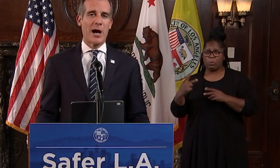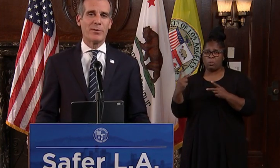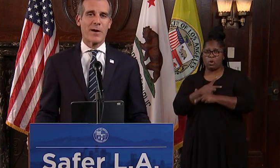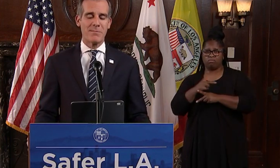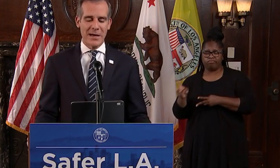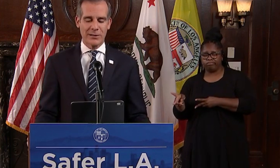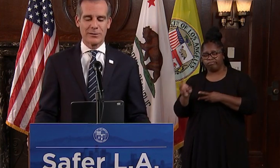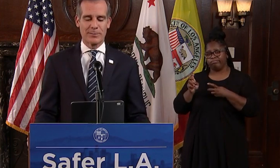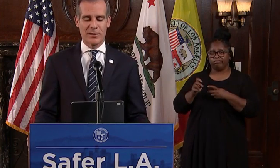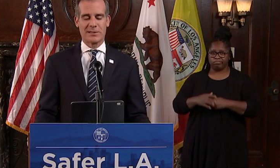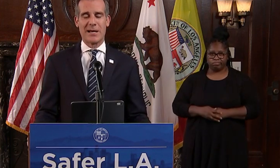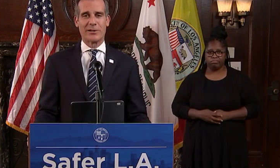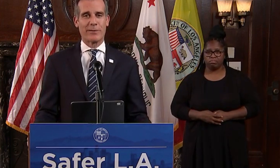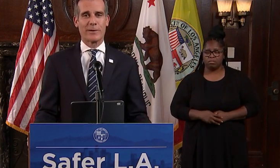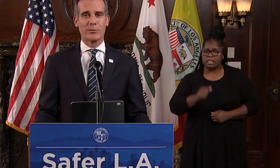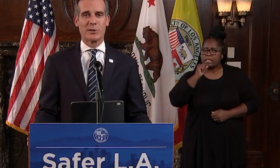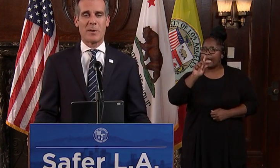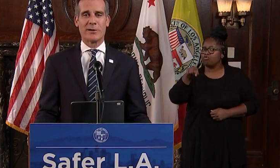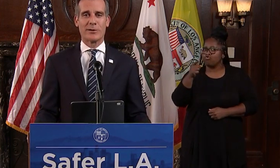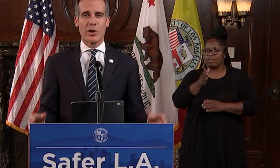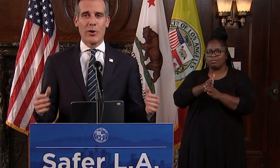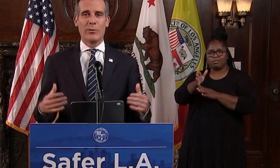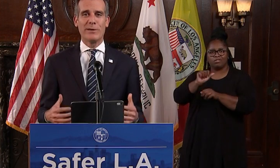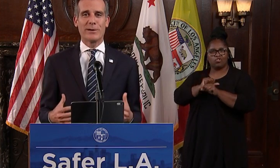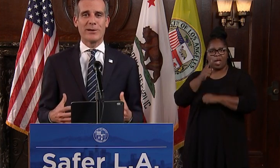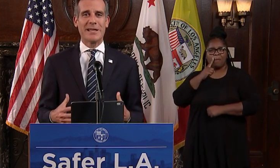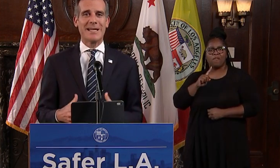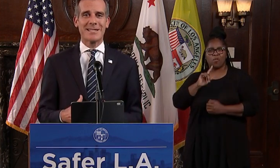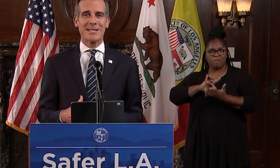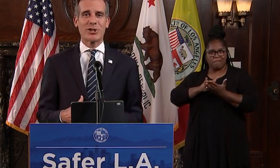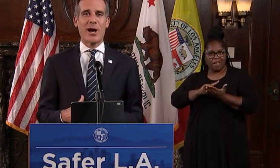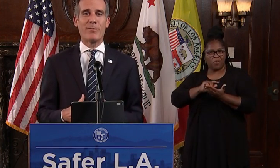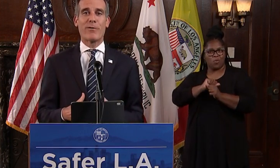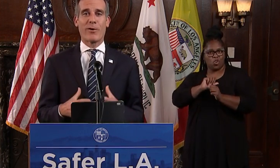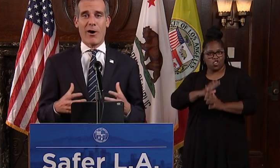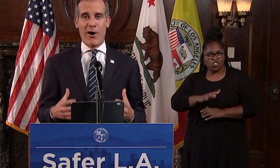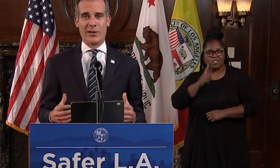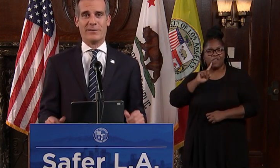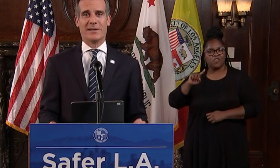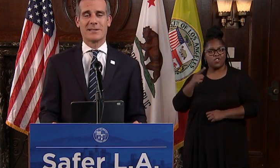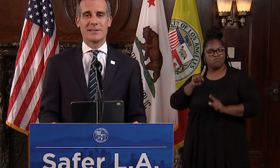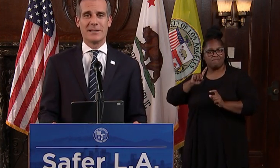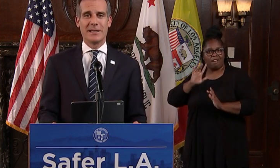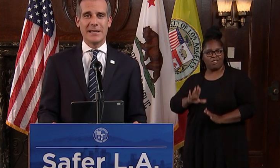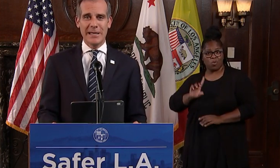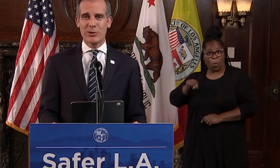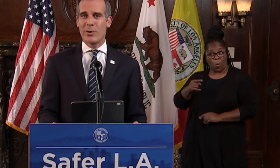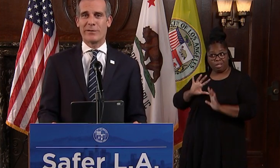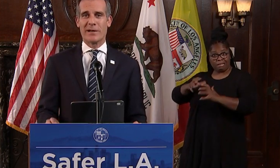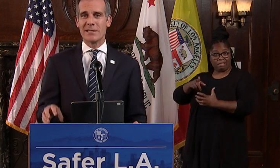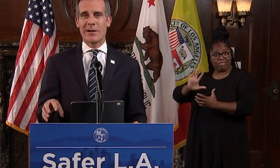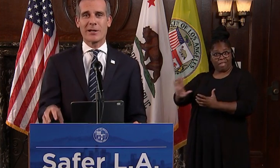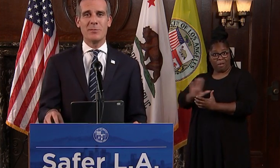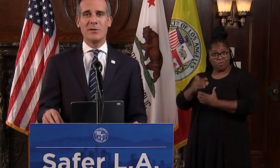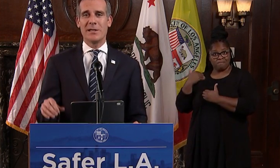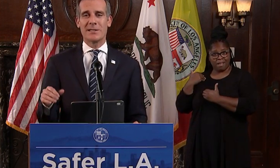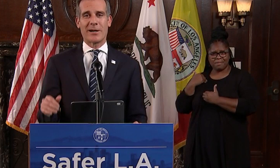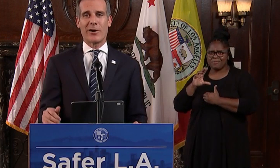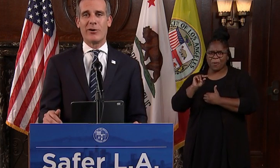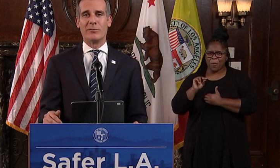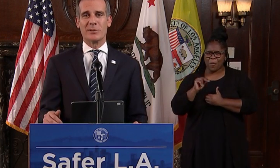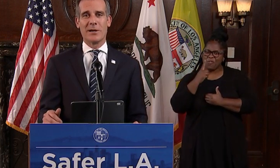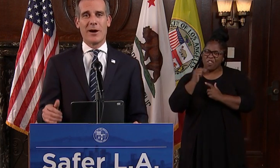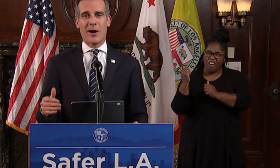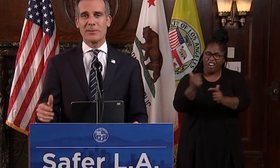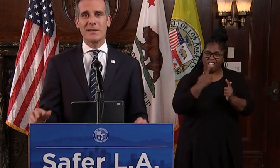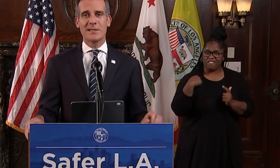only the job of our medical personnel and our first responders, we've learned it's the job for all of us. Each one of us in our communities, in